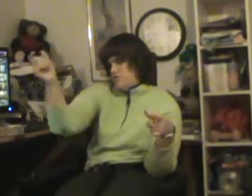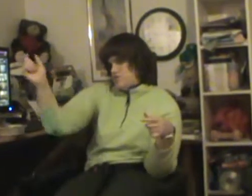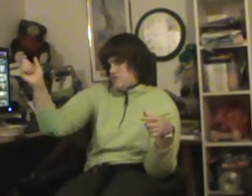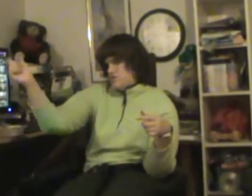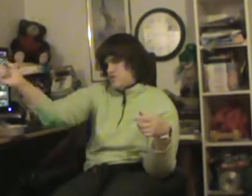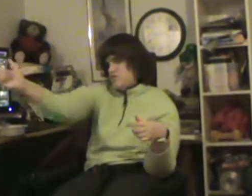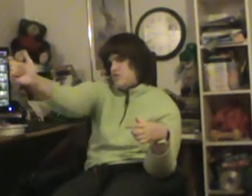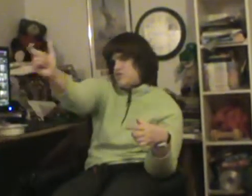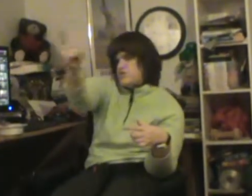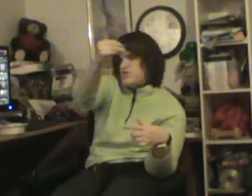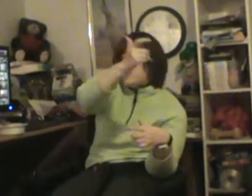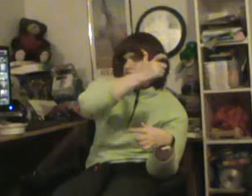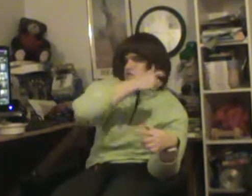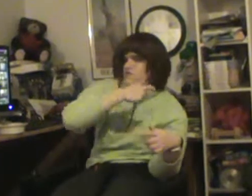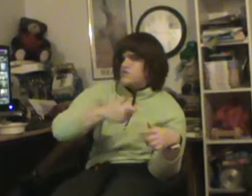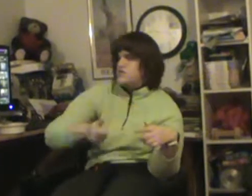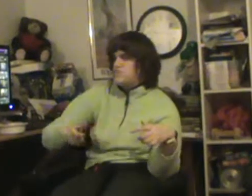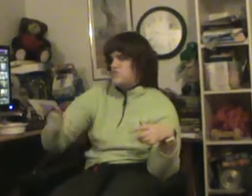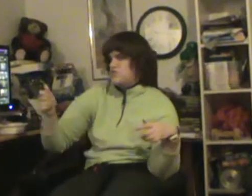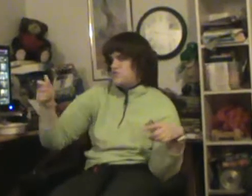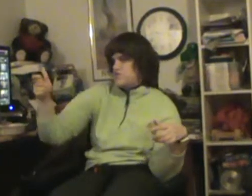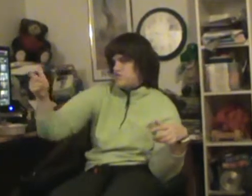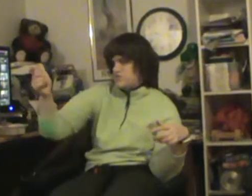we could weather it all.